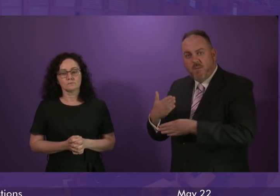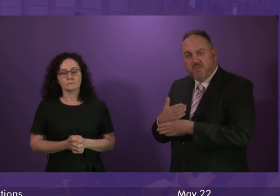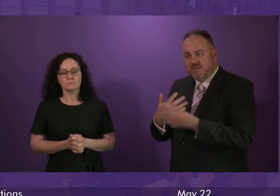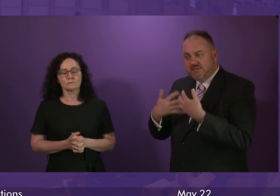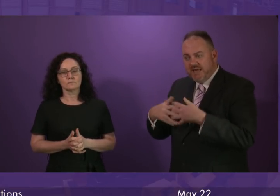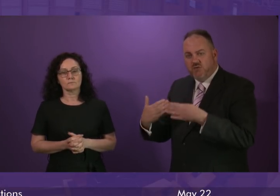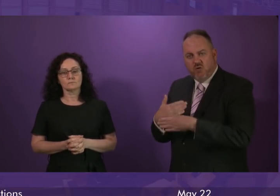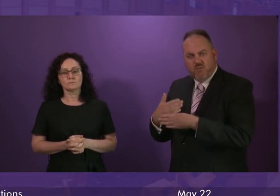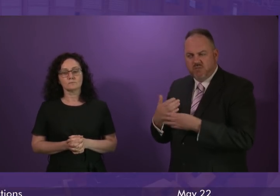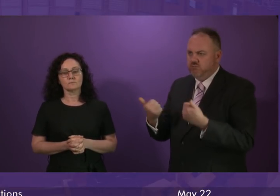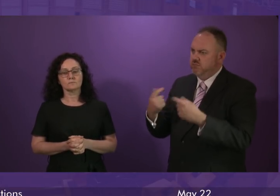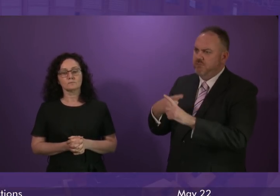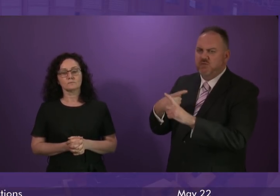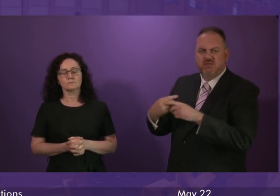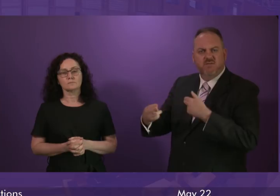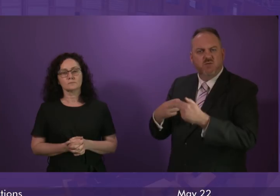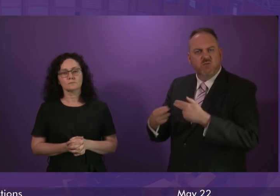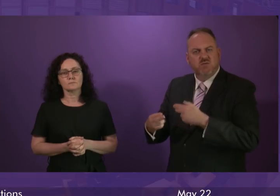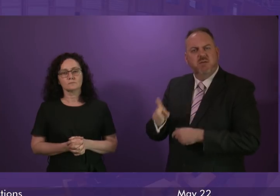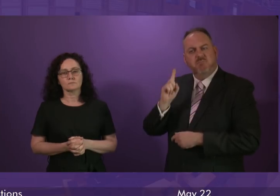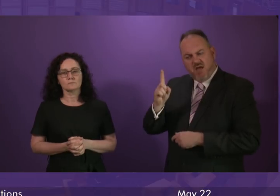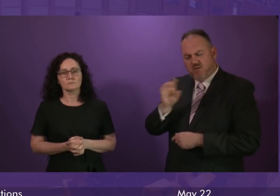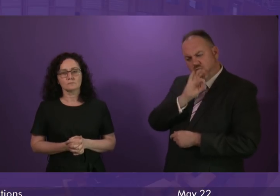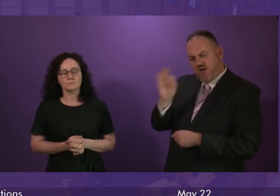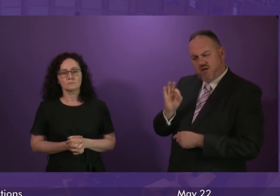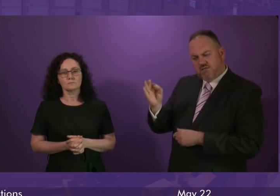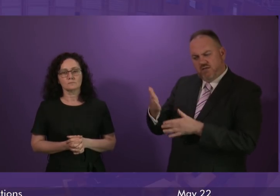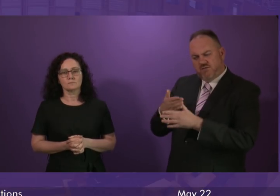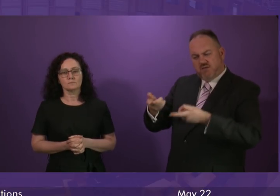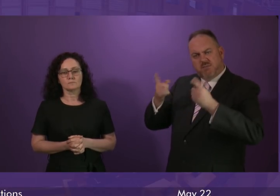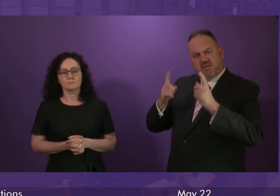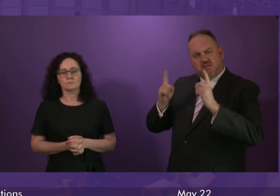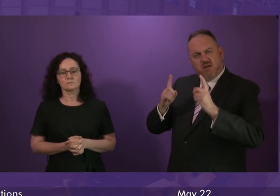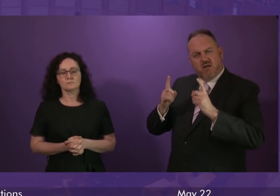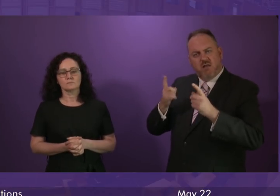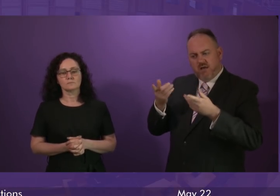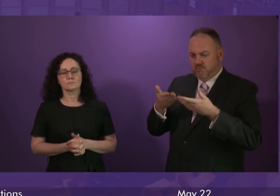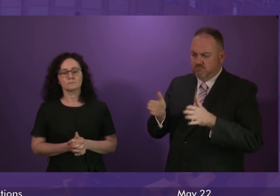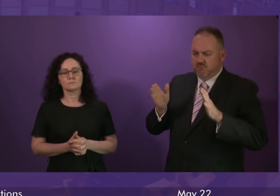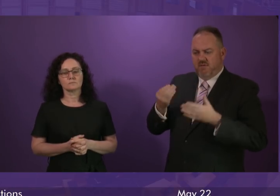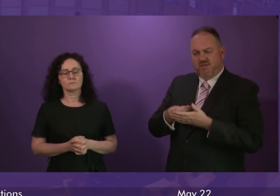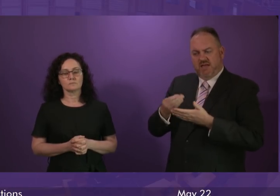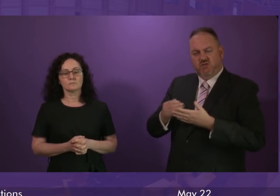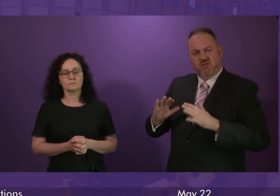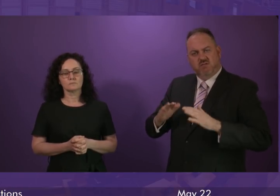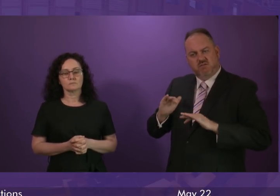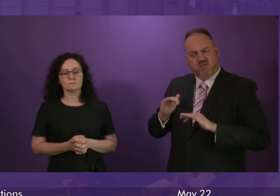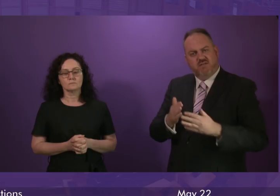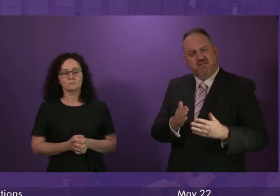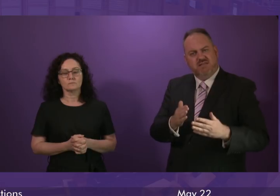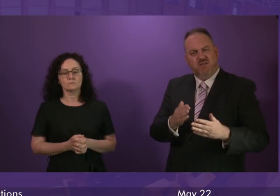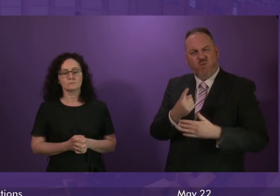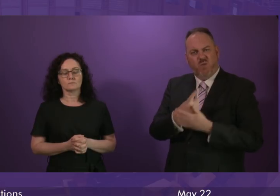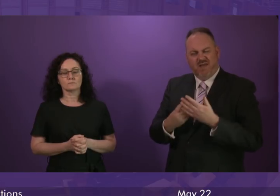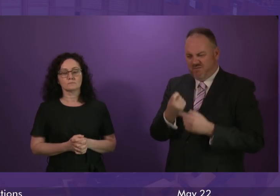pipeline of skilled employees entering the sector. So can the First Minister comment on why financial services as a foundation apprenticeship is still available in